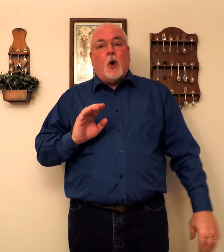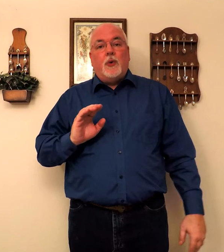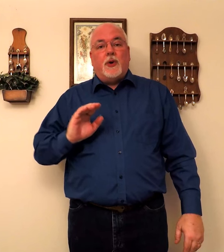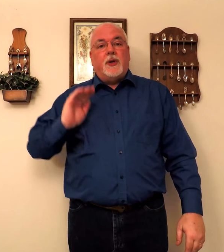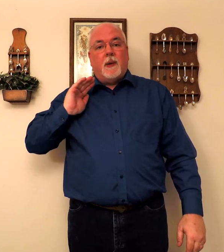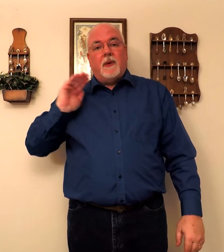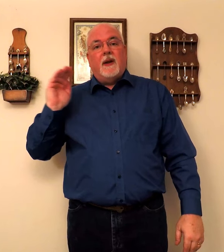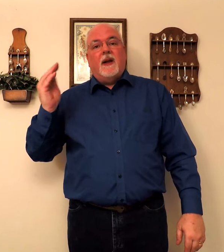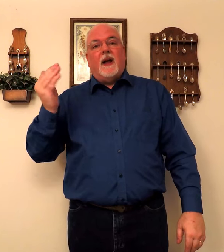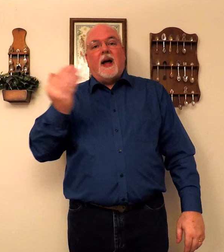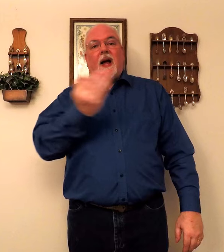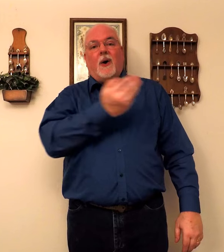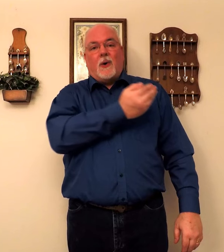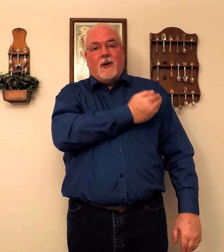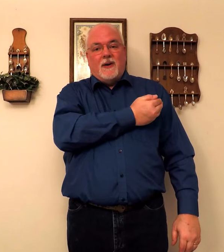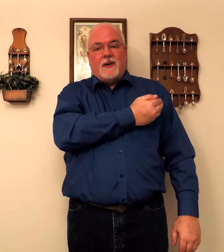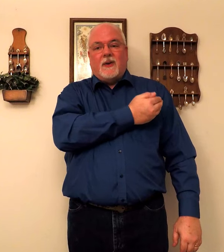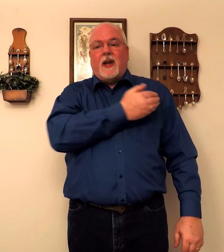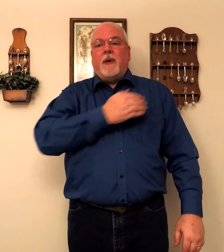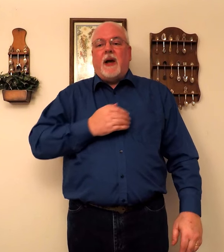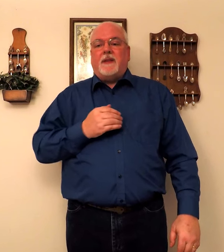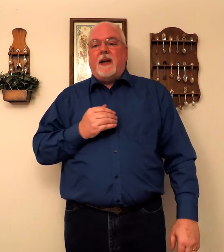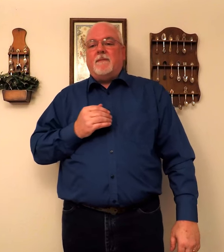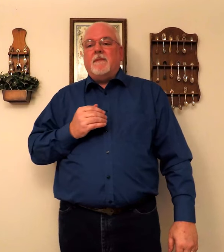ownership. Our. Okay? We got that.